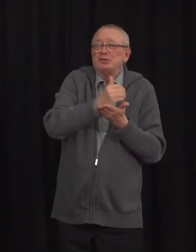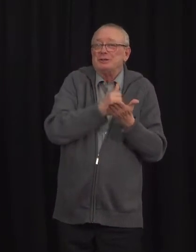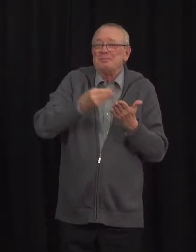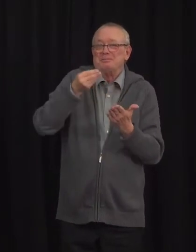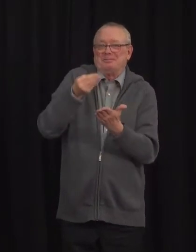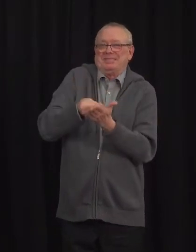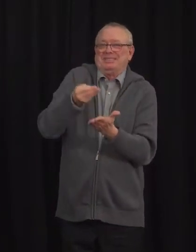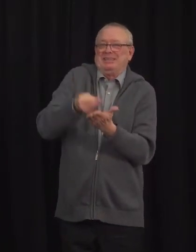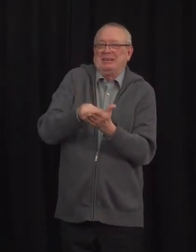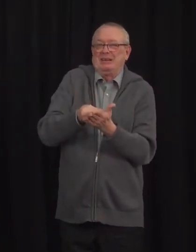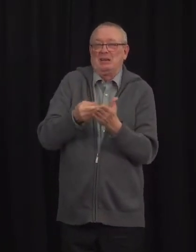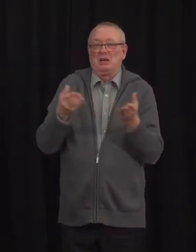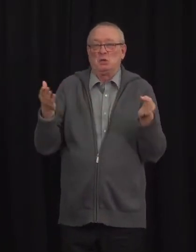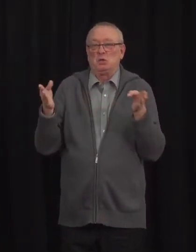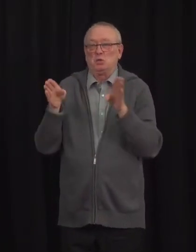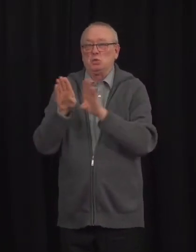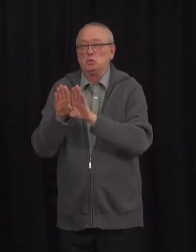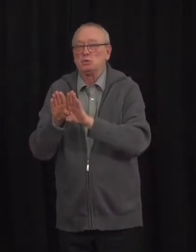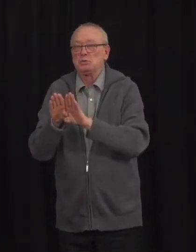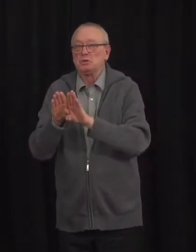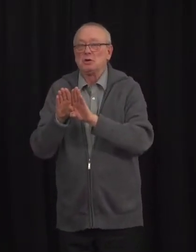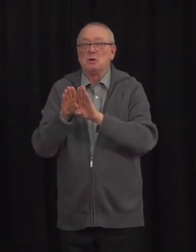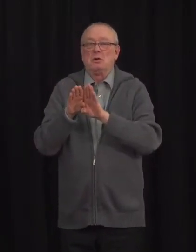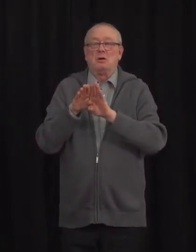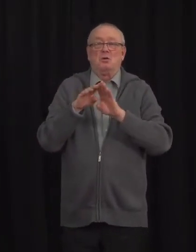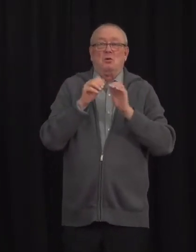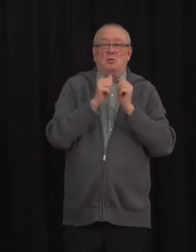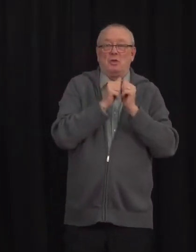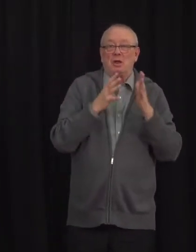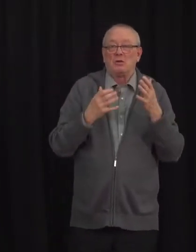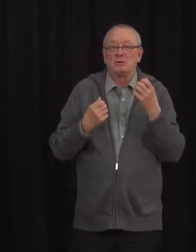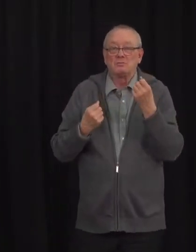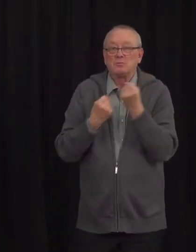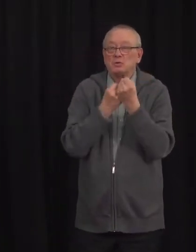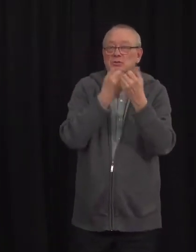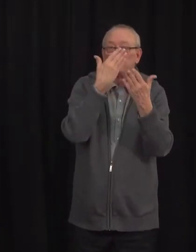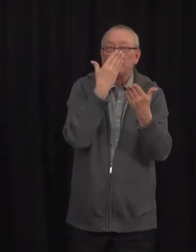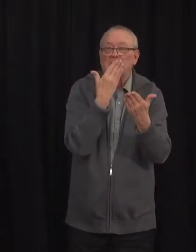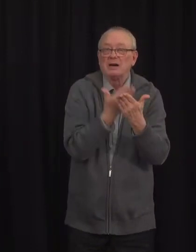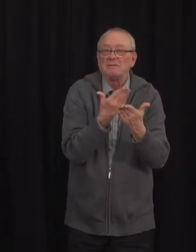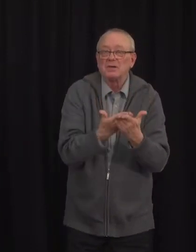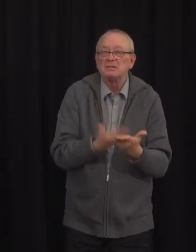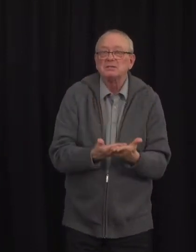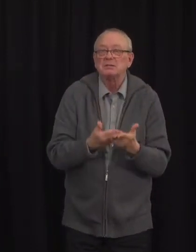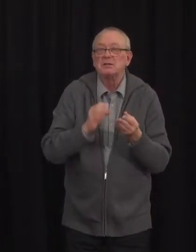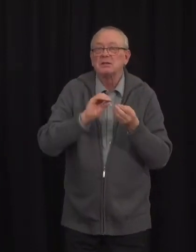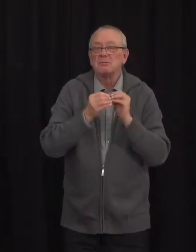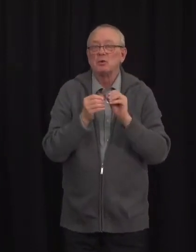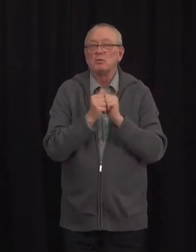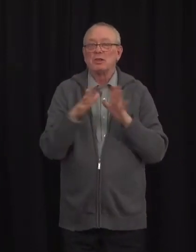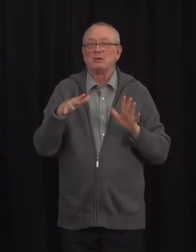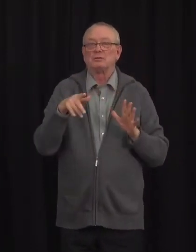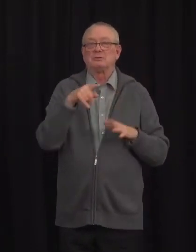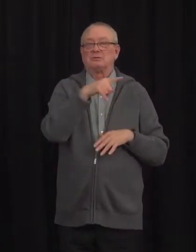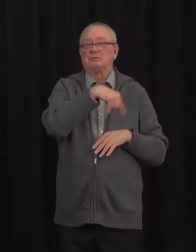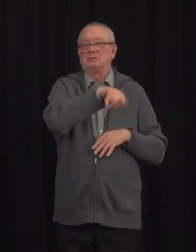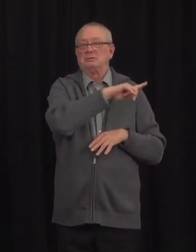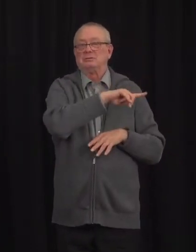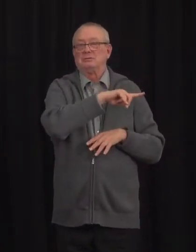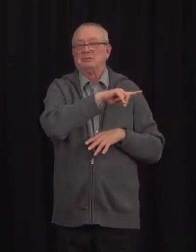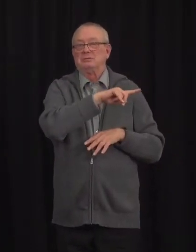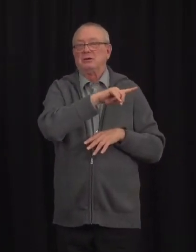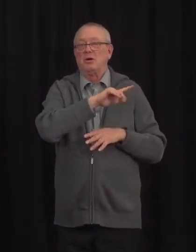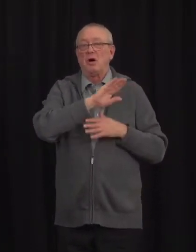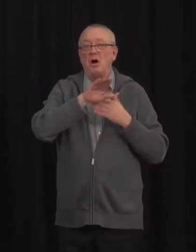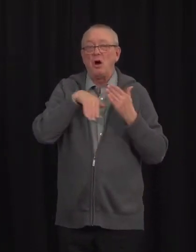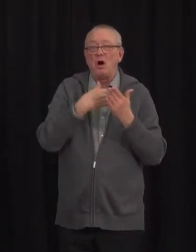without that being supported by the data, what happens to those folks? When they lose their life savings, when they